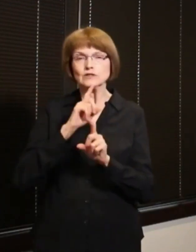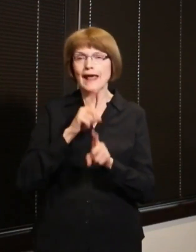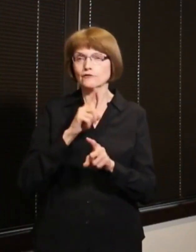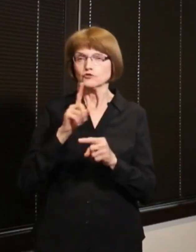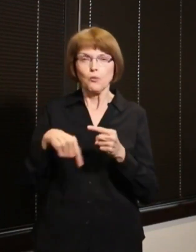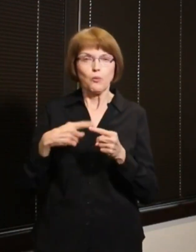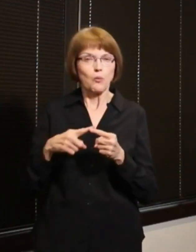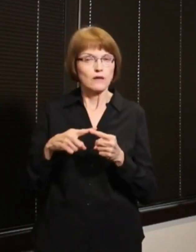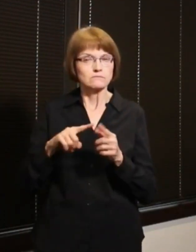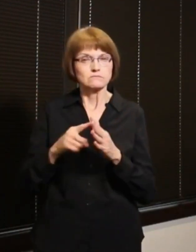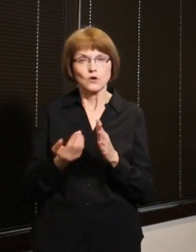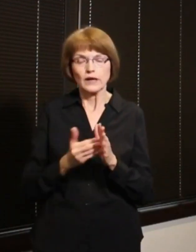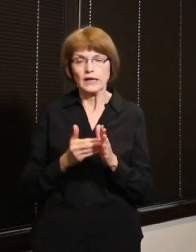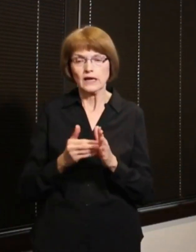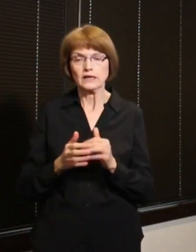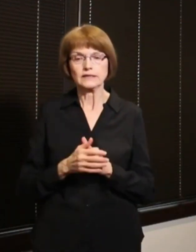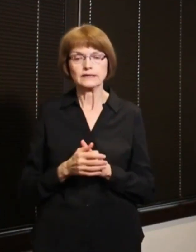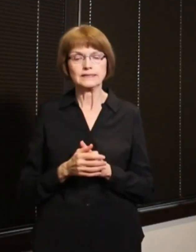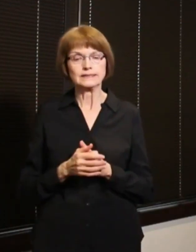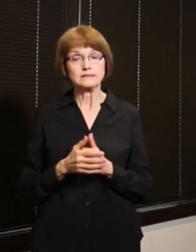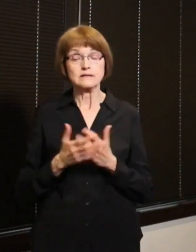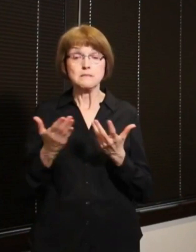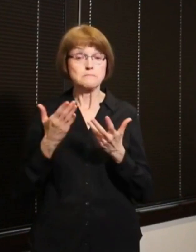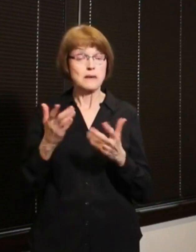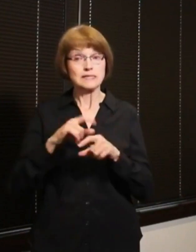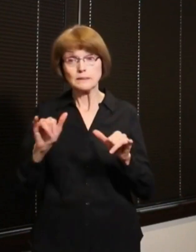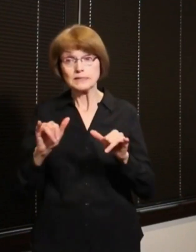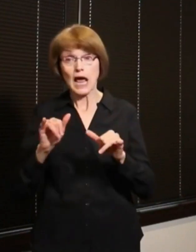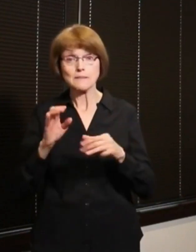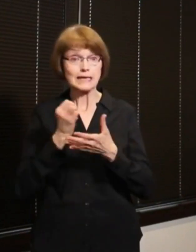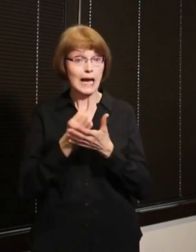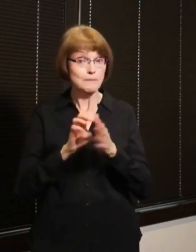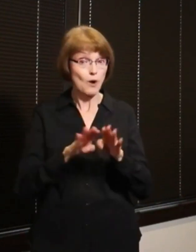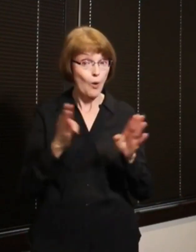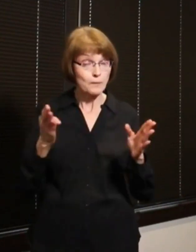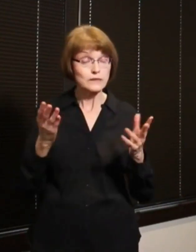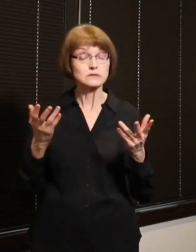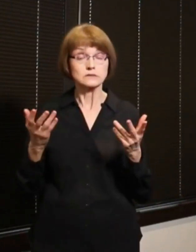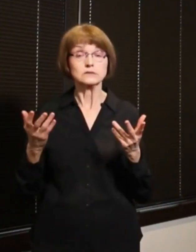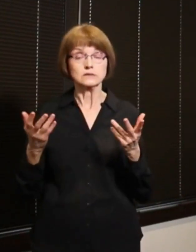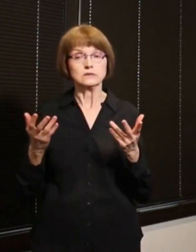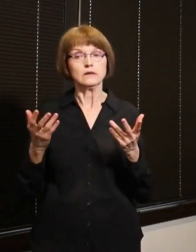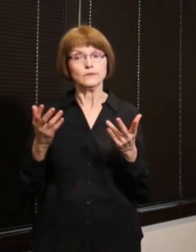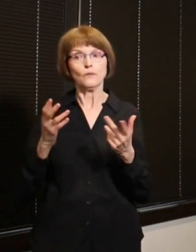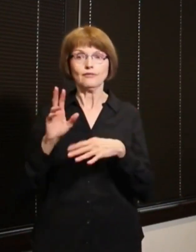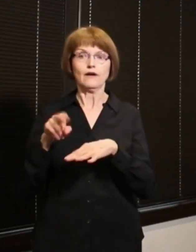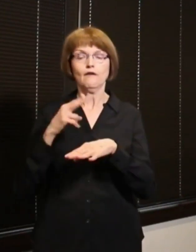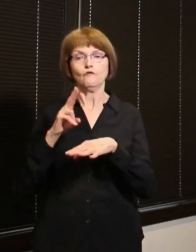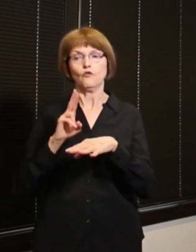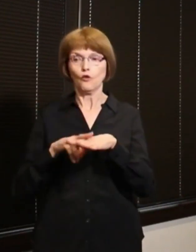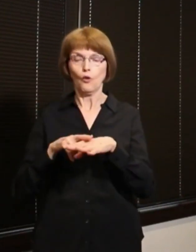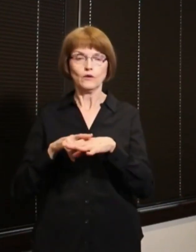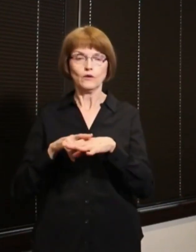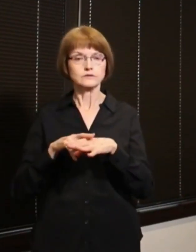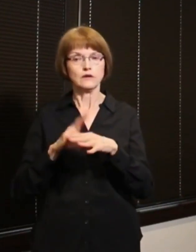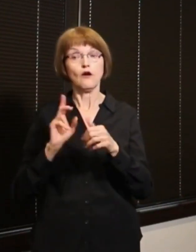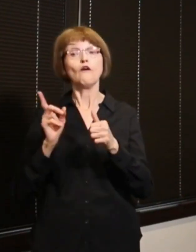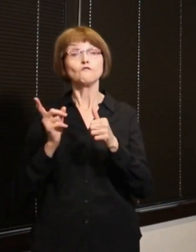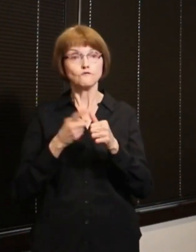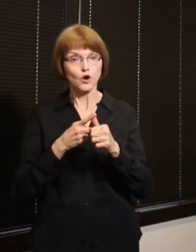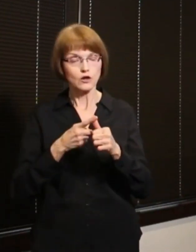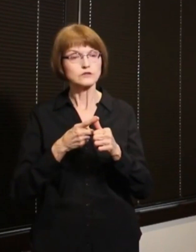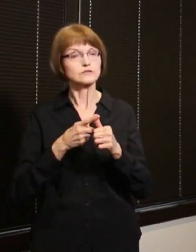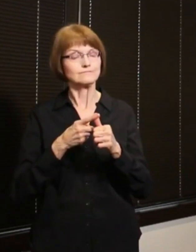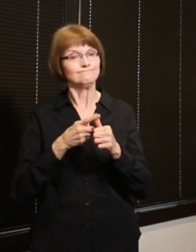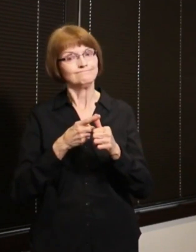ways it mirrors sort of their reopening of the economy so of course we want to see the number of COVID patients in our hospitals coming down